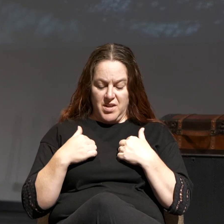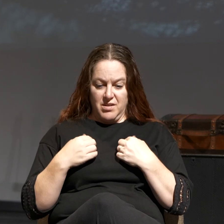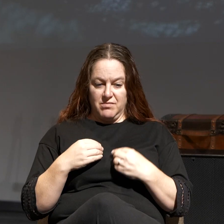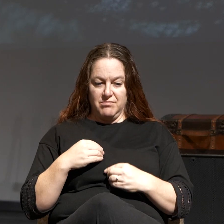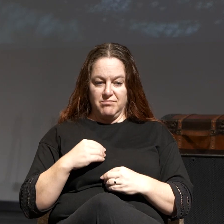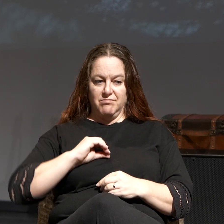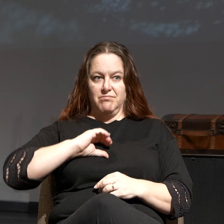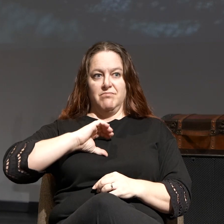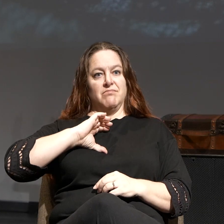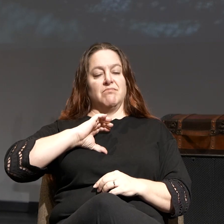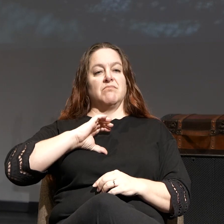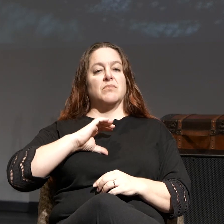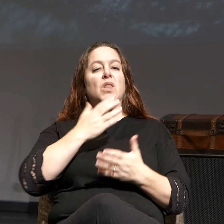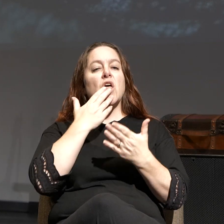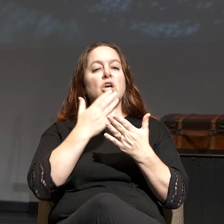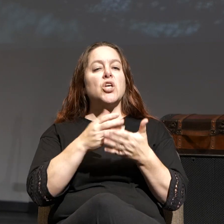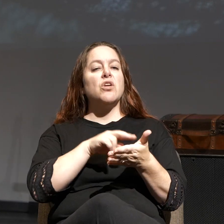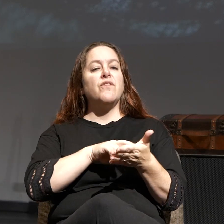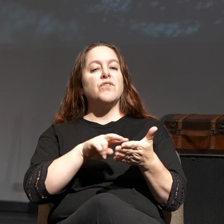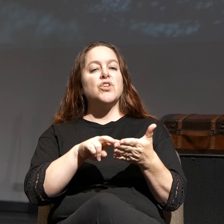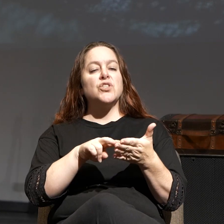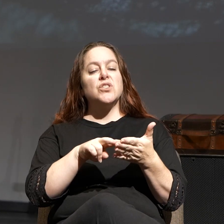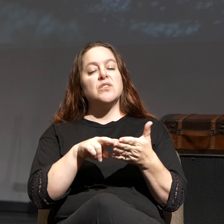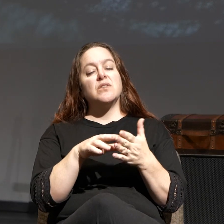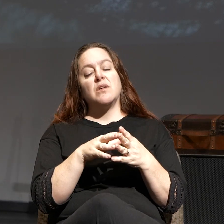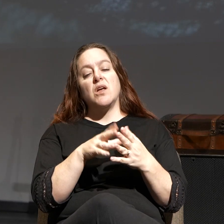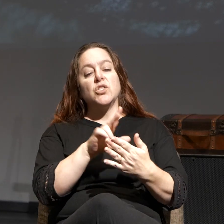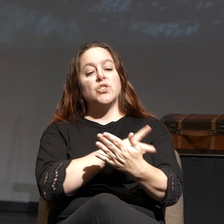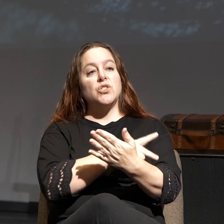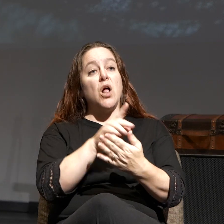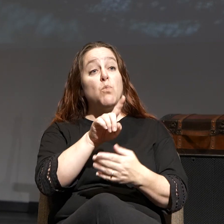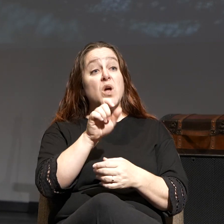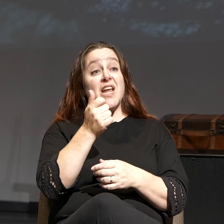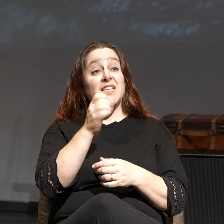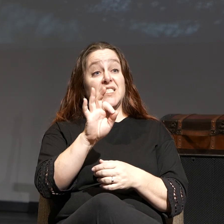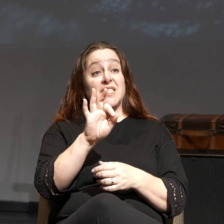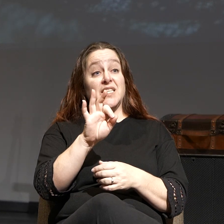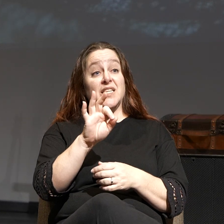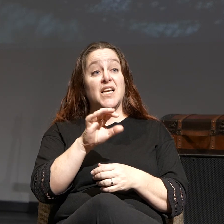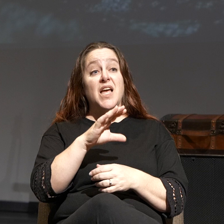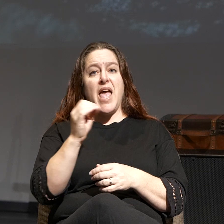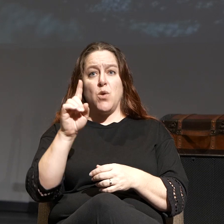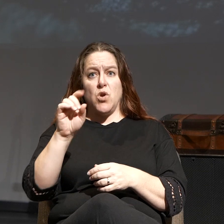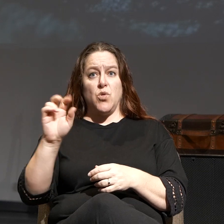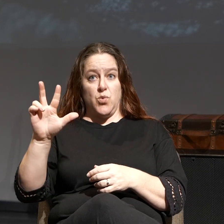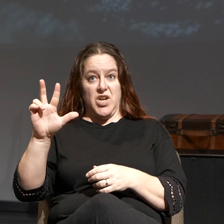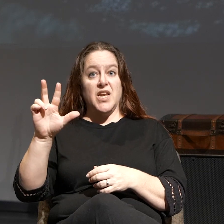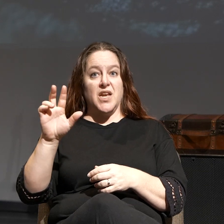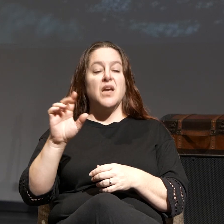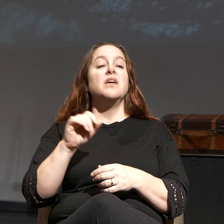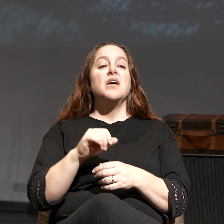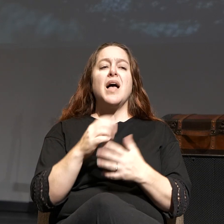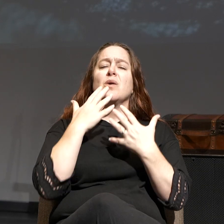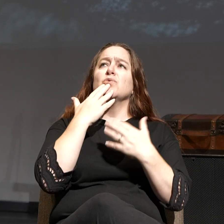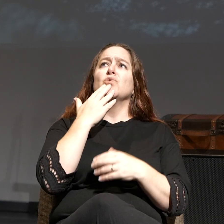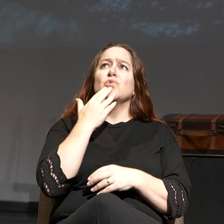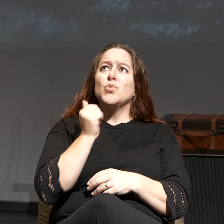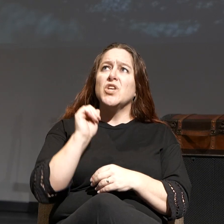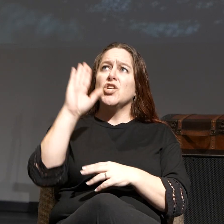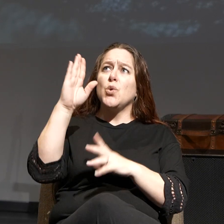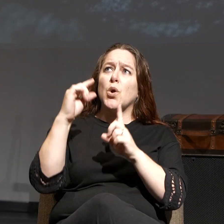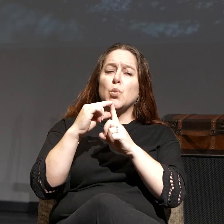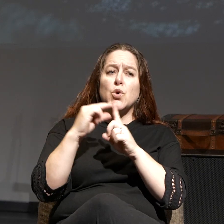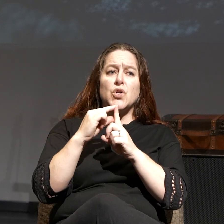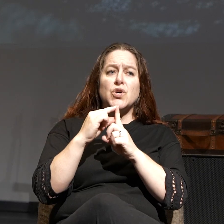A great verse for this would be Psalm 119, 103. How sweet are your words to my taste,